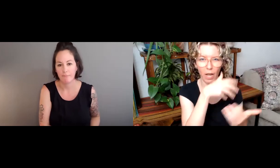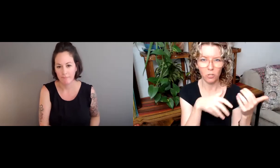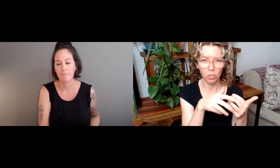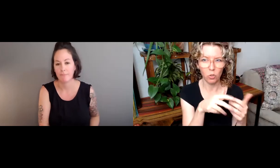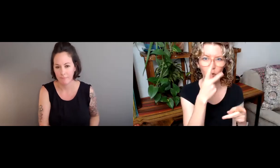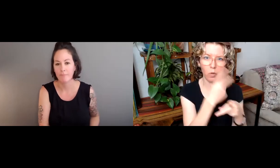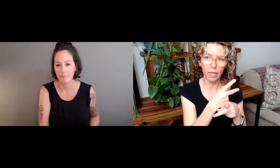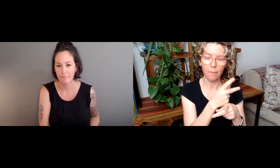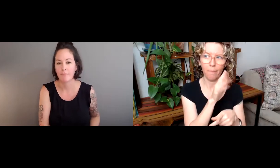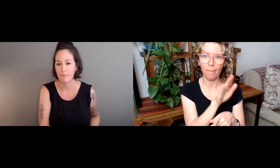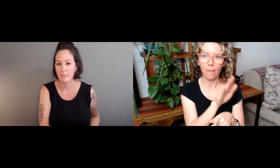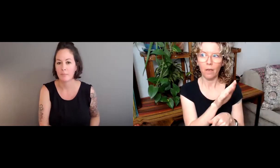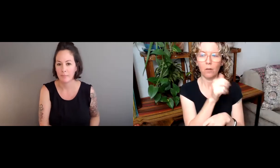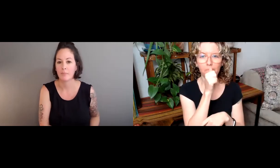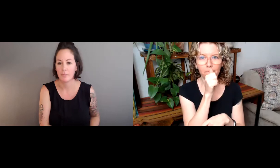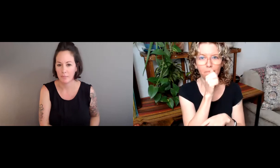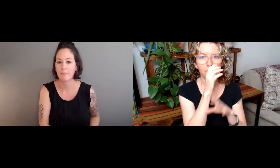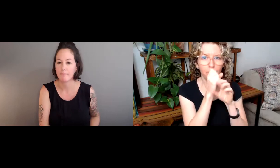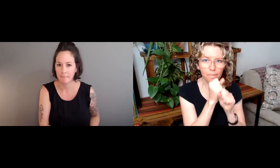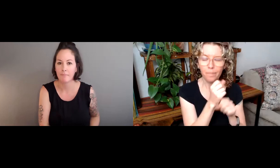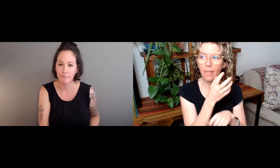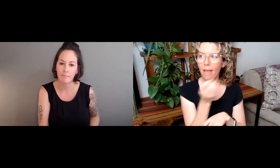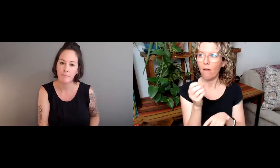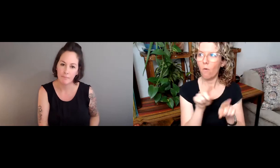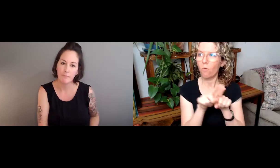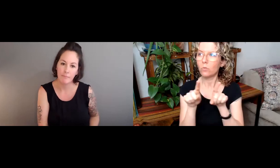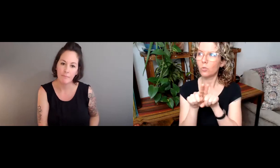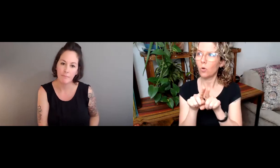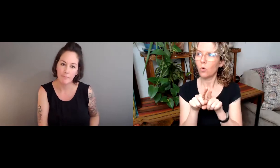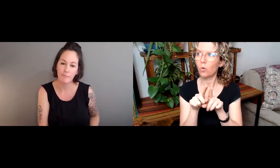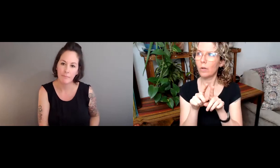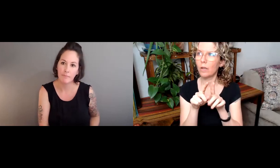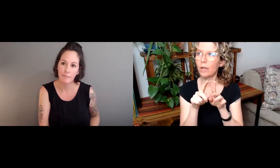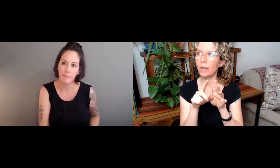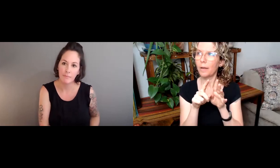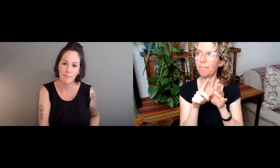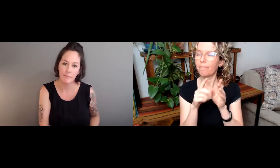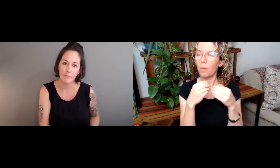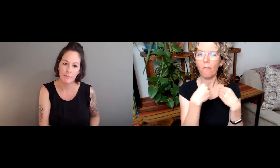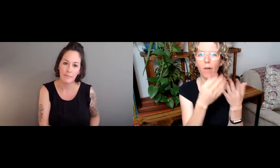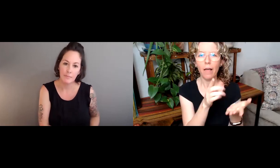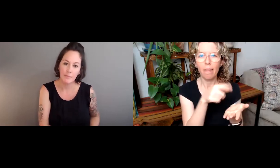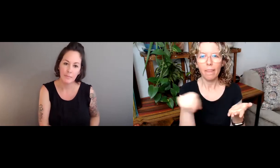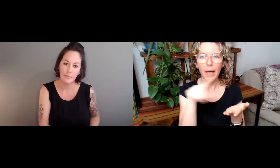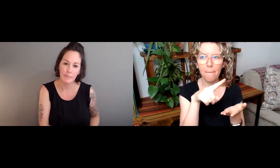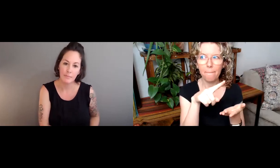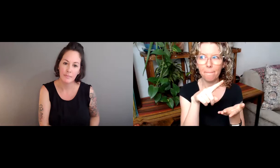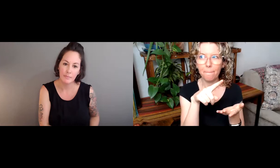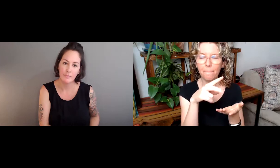specific communities, how they approach their interactions, how they approach confidentiality.